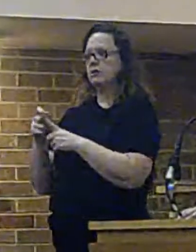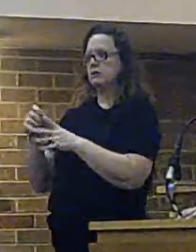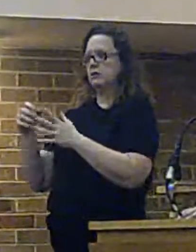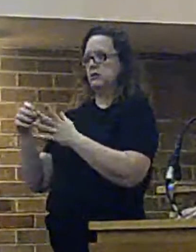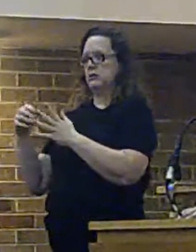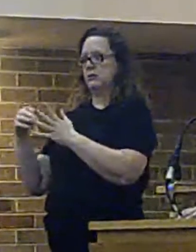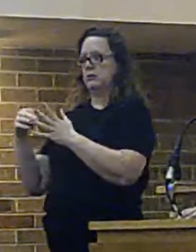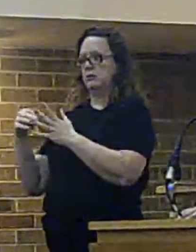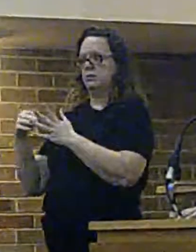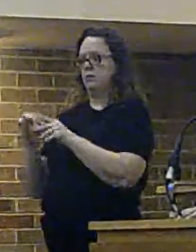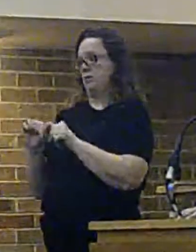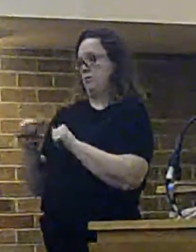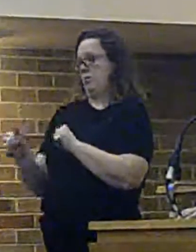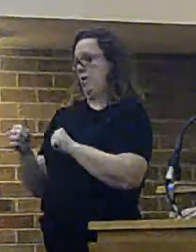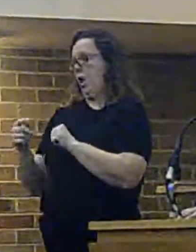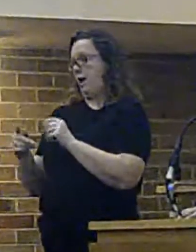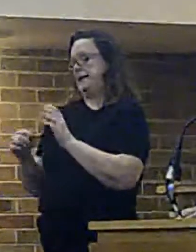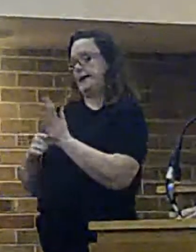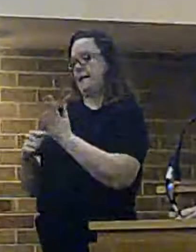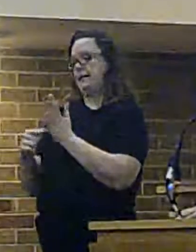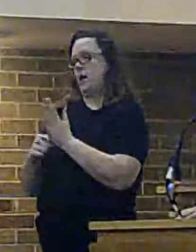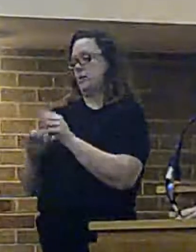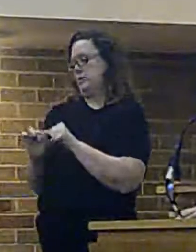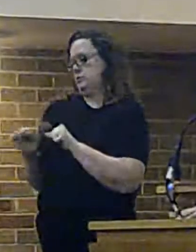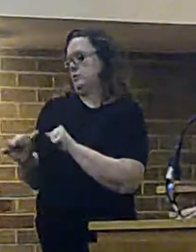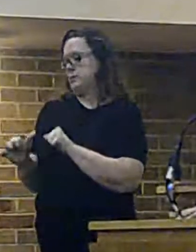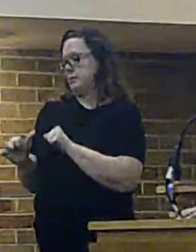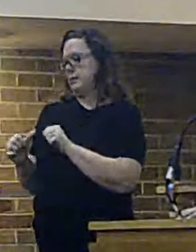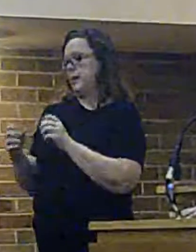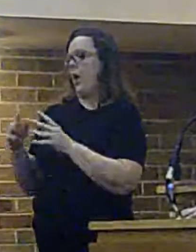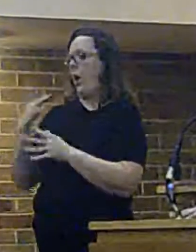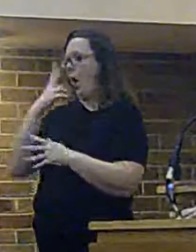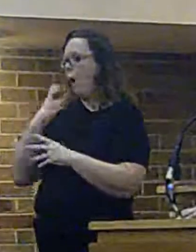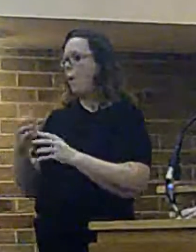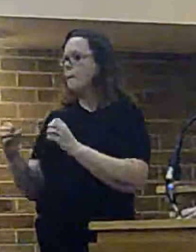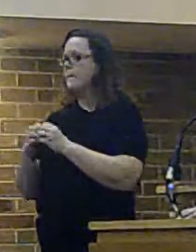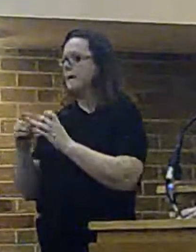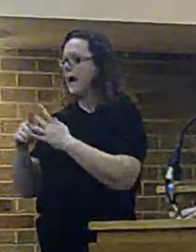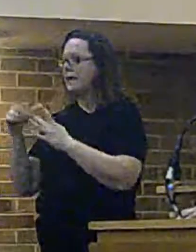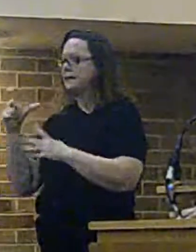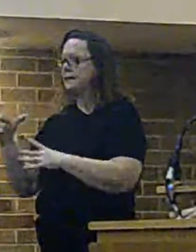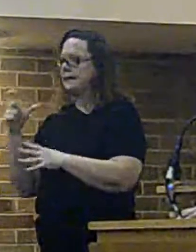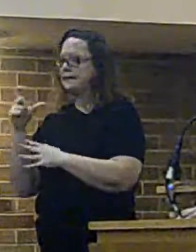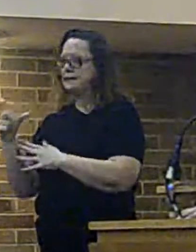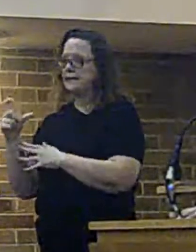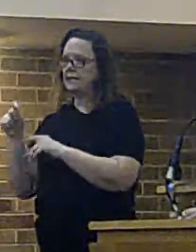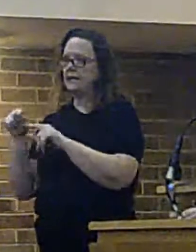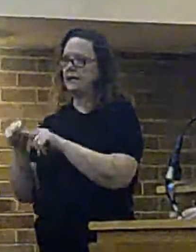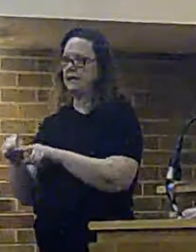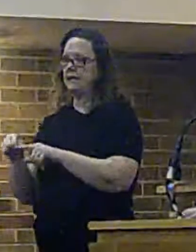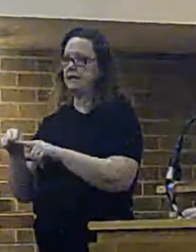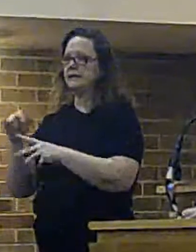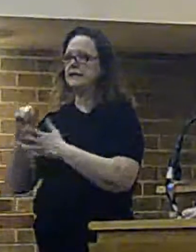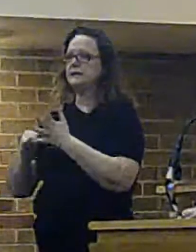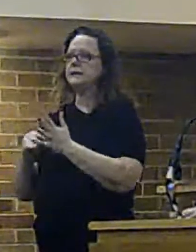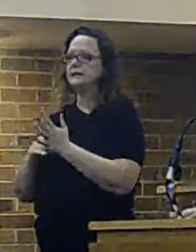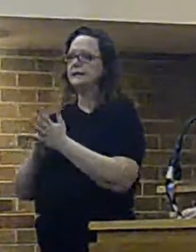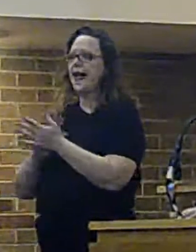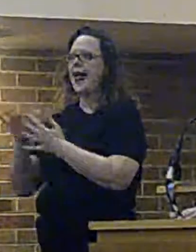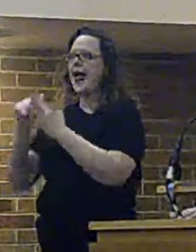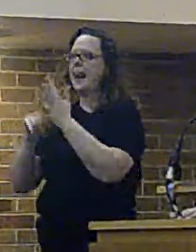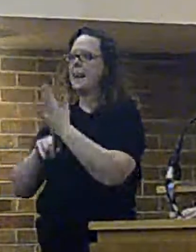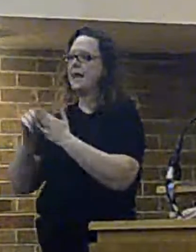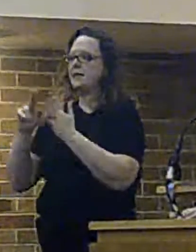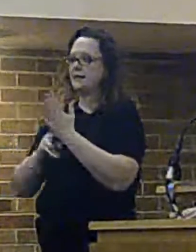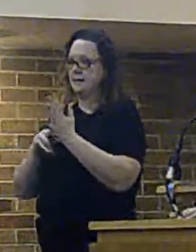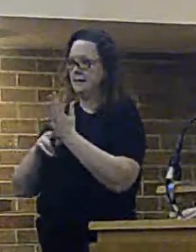Tesco's by the old BICC, the Cable's Business Park. And in St. Hallens, where currently we have